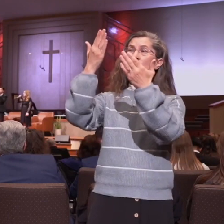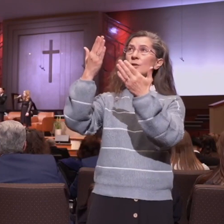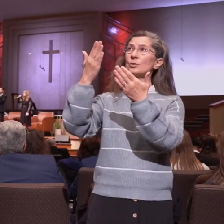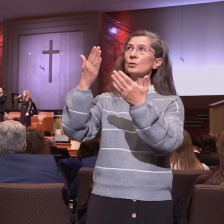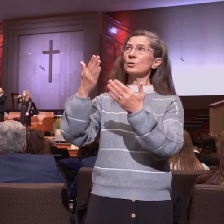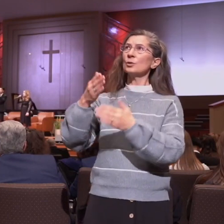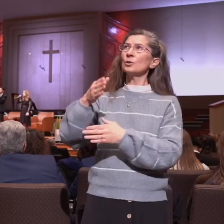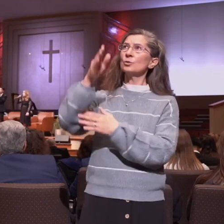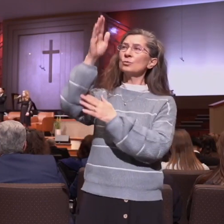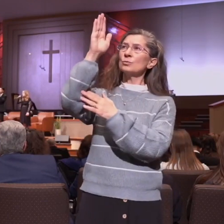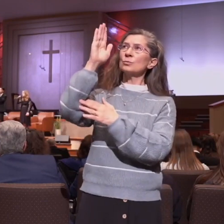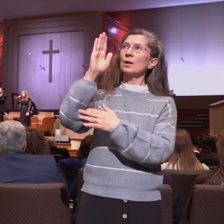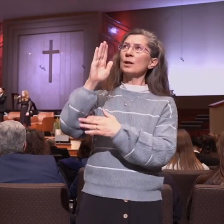holy,